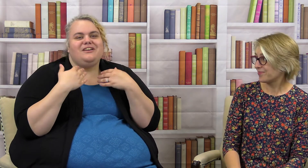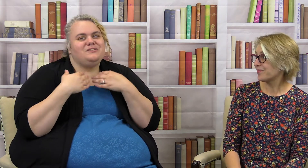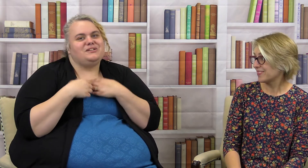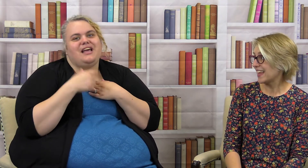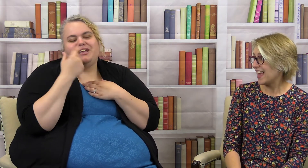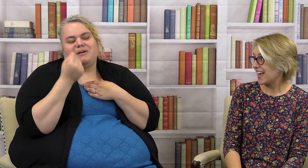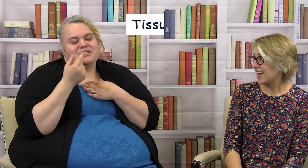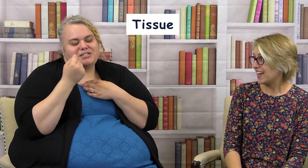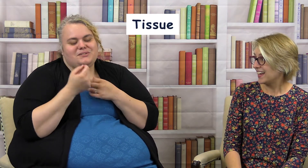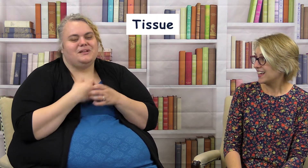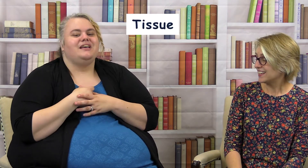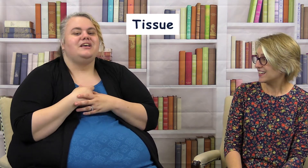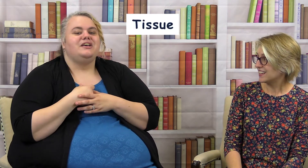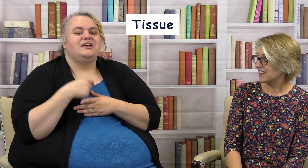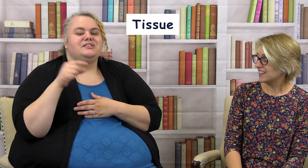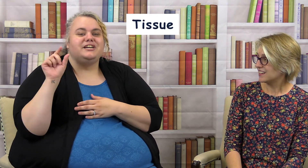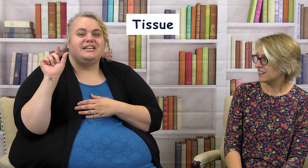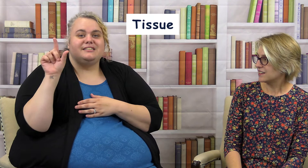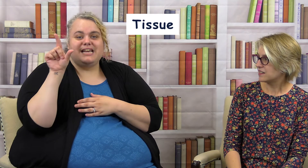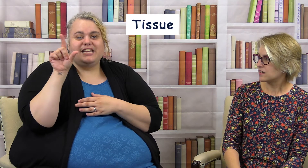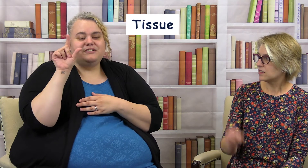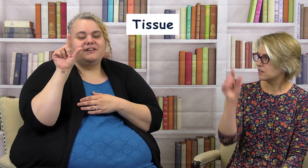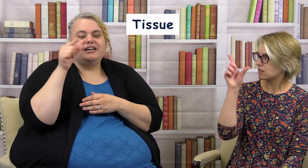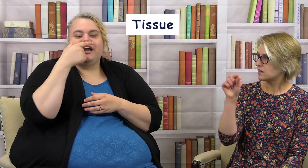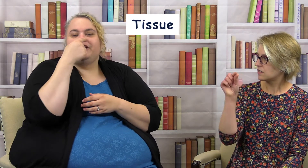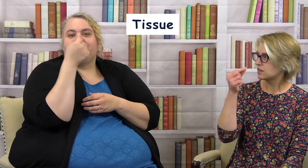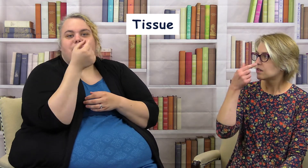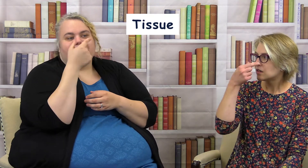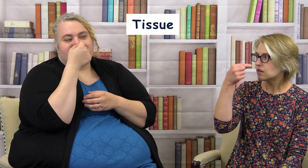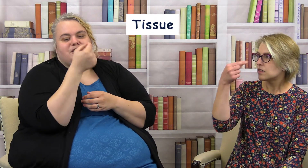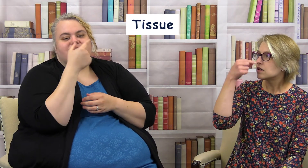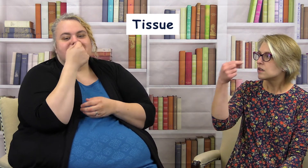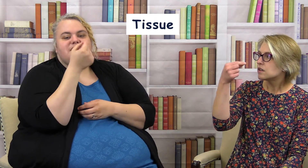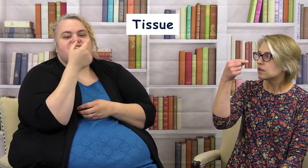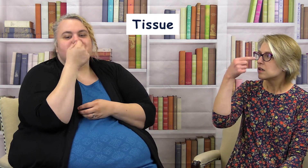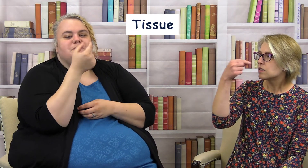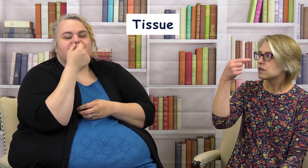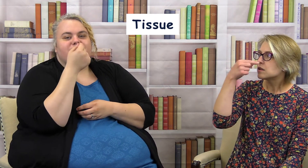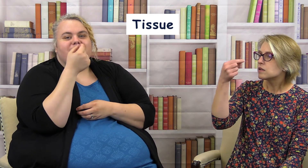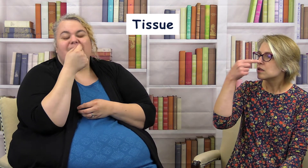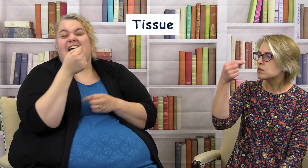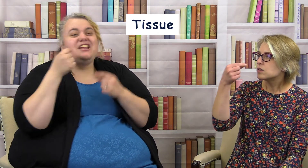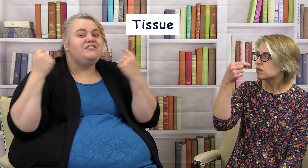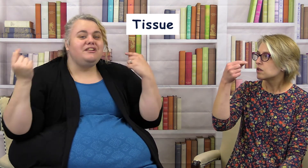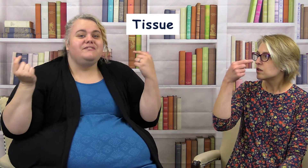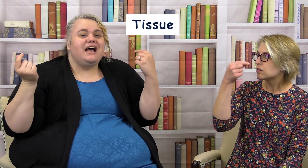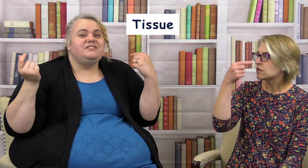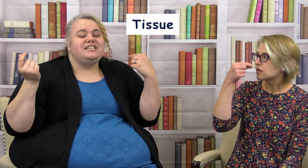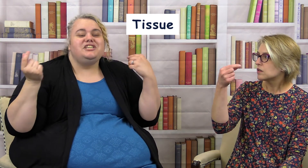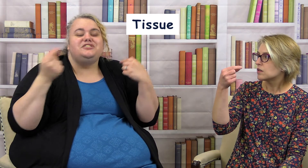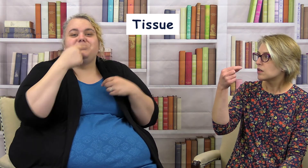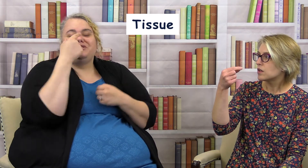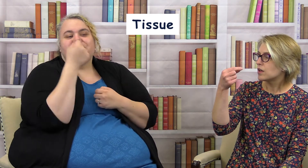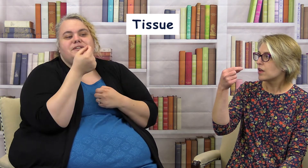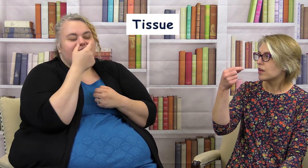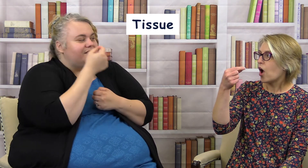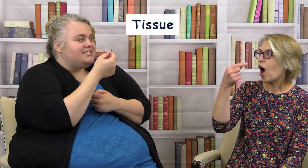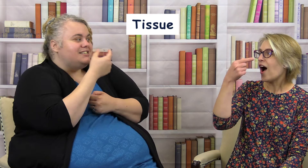nose or that you might just so you're gonna take your finger and you're gonna pinch tissue and you don't even have to touch your nose to do it you just